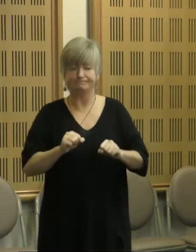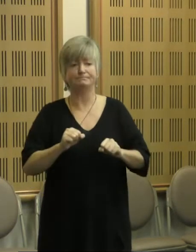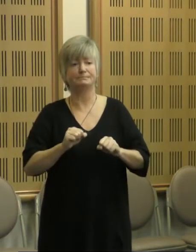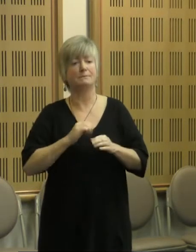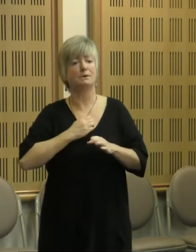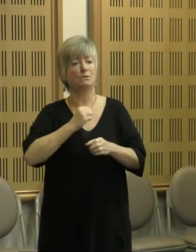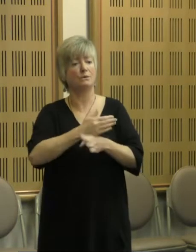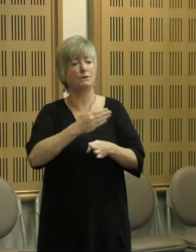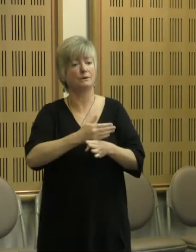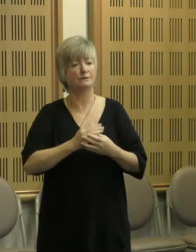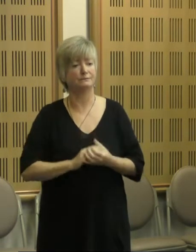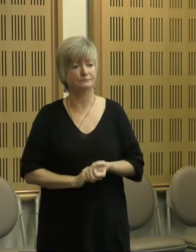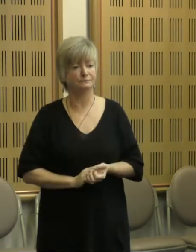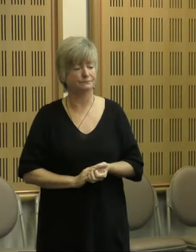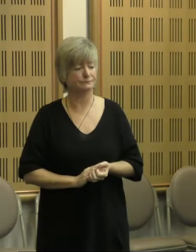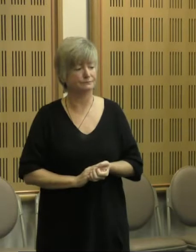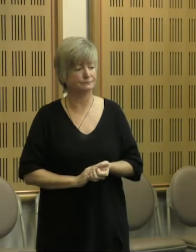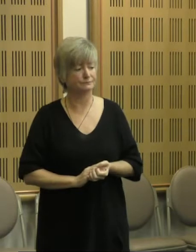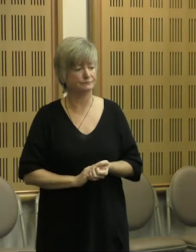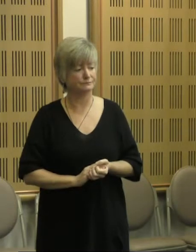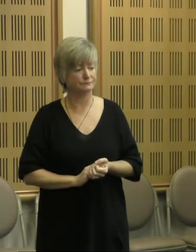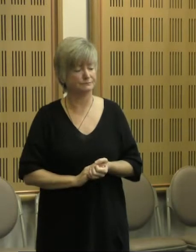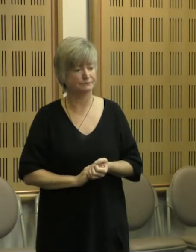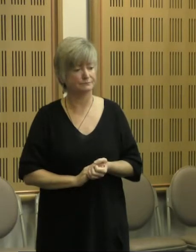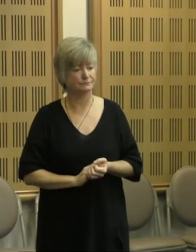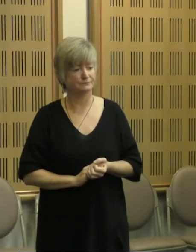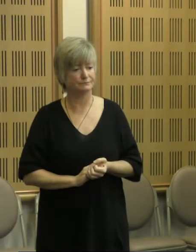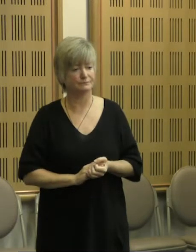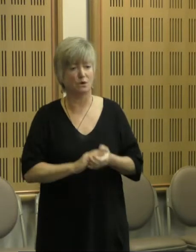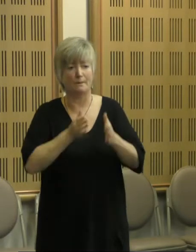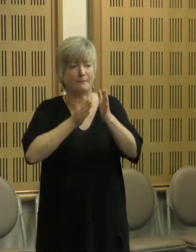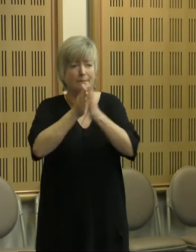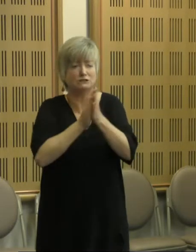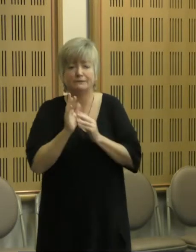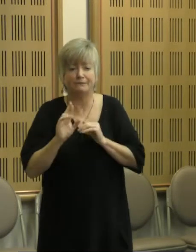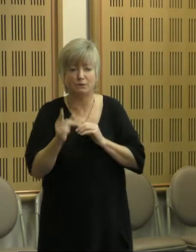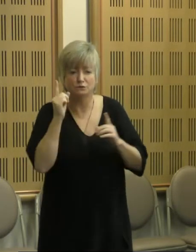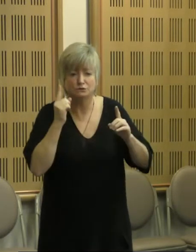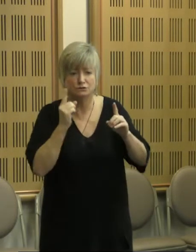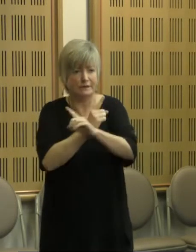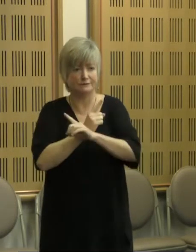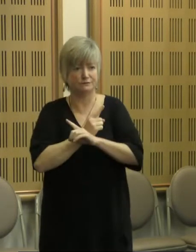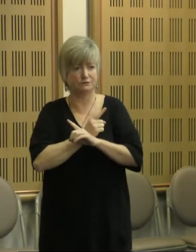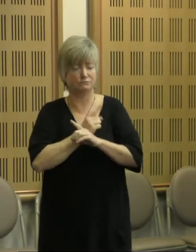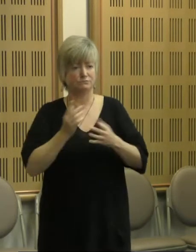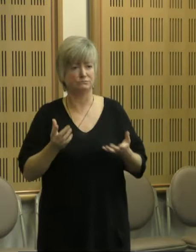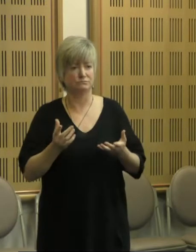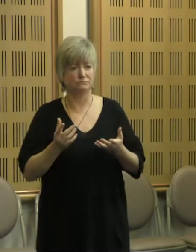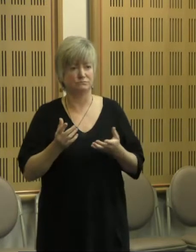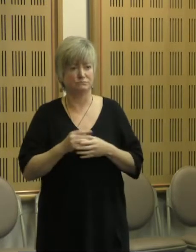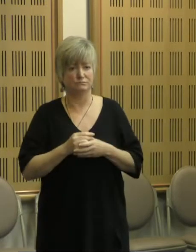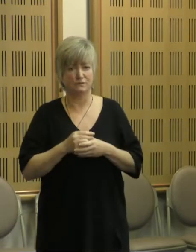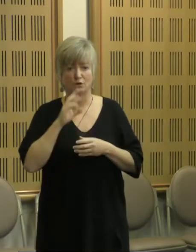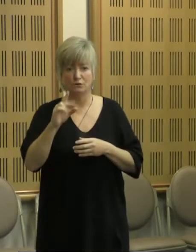this idealism or passion for change is really good to